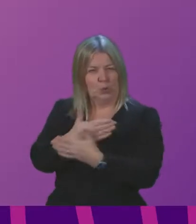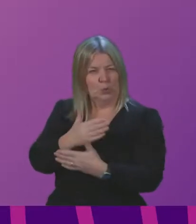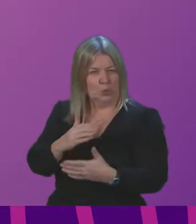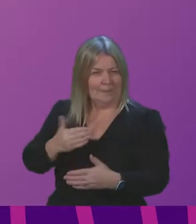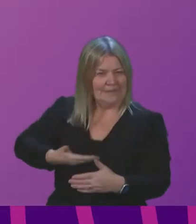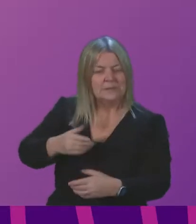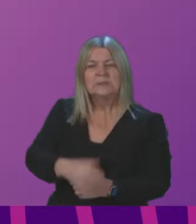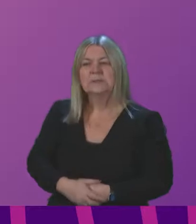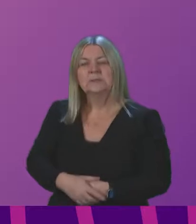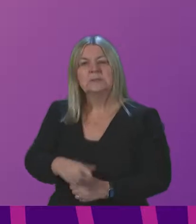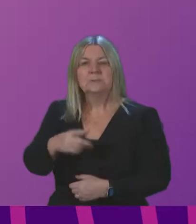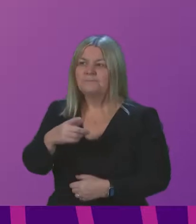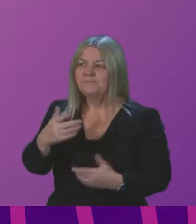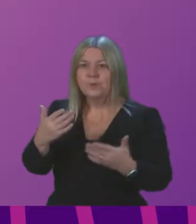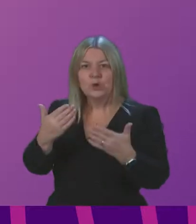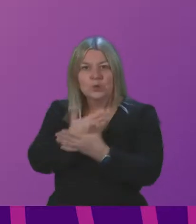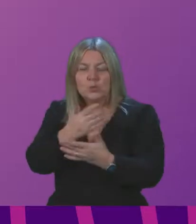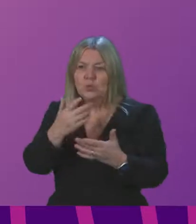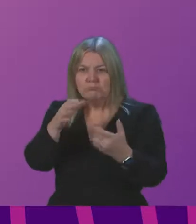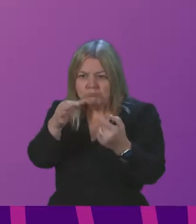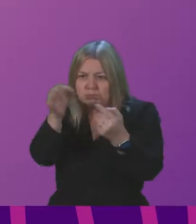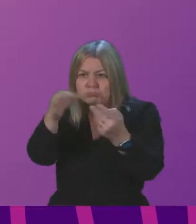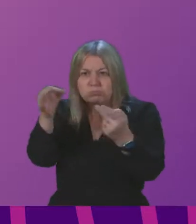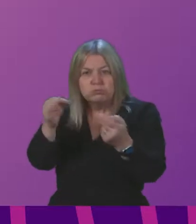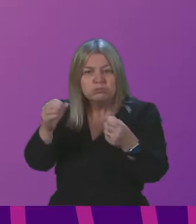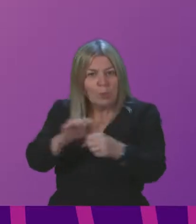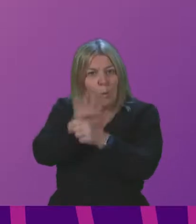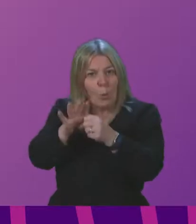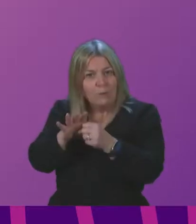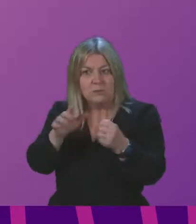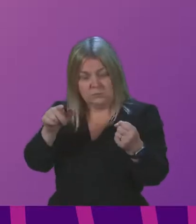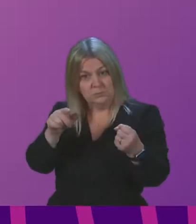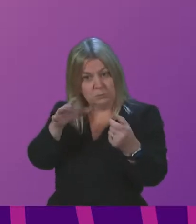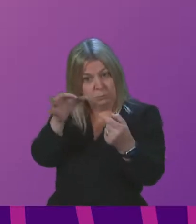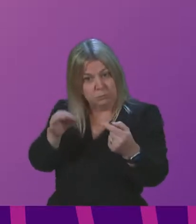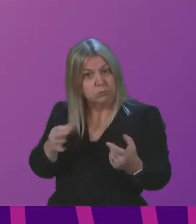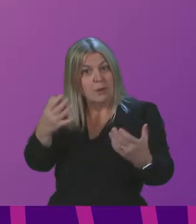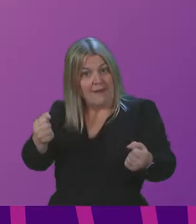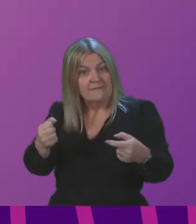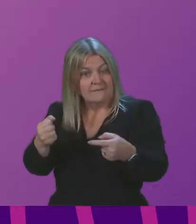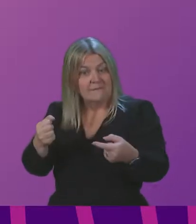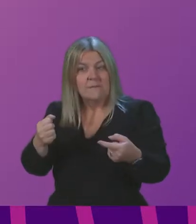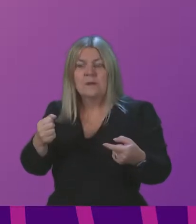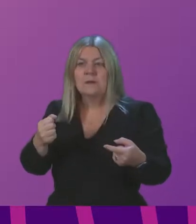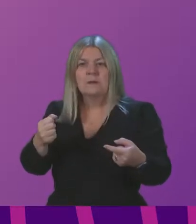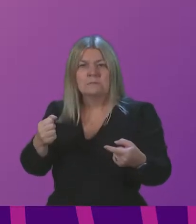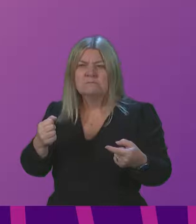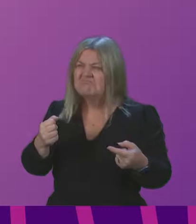high-performance assays to detect new strains of the coronavirus. And this is